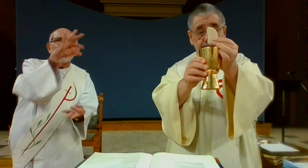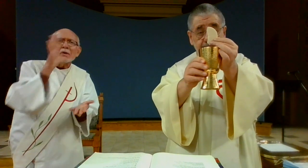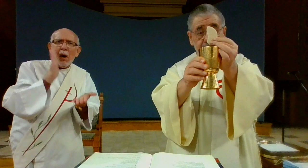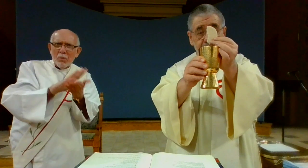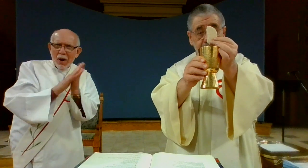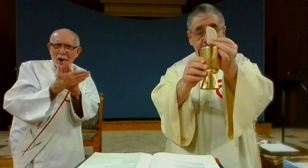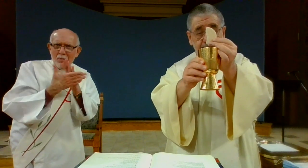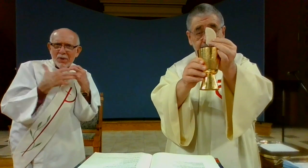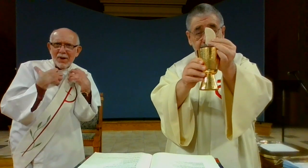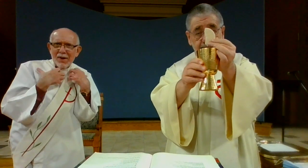Shall be healed